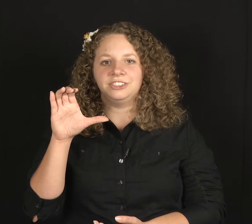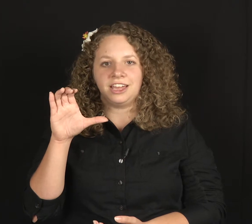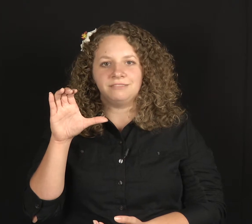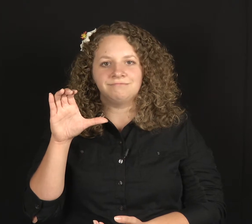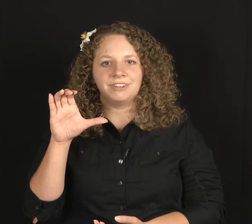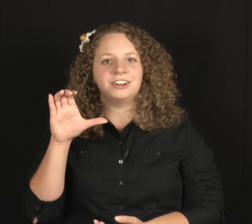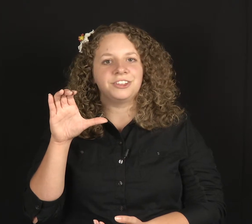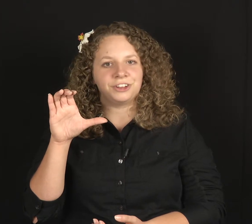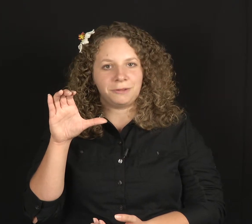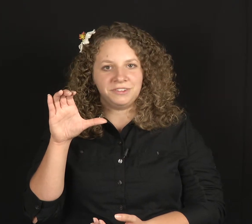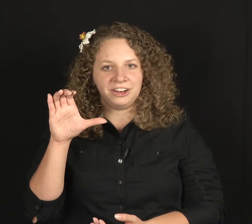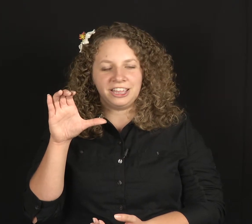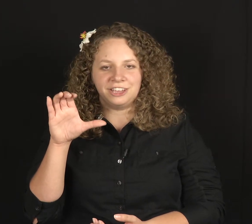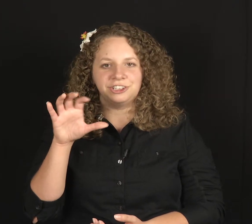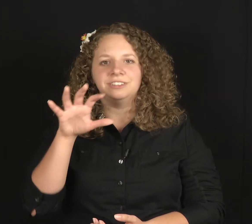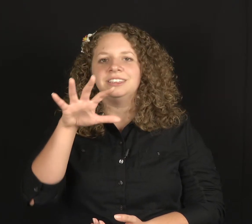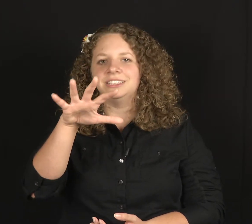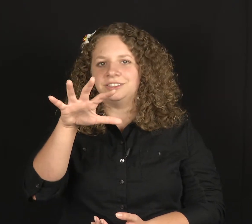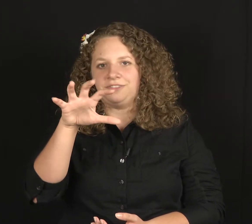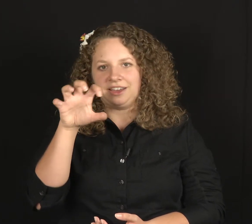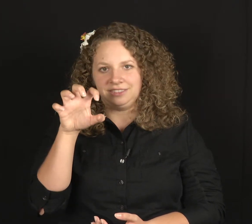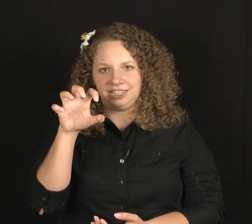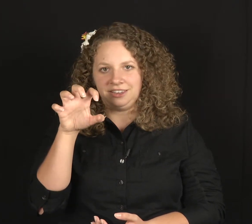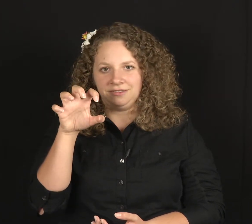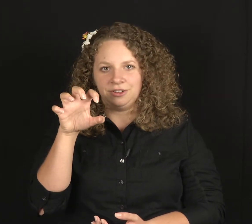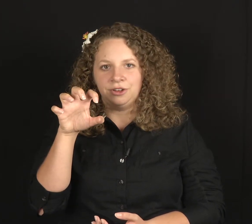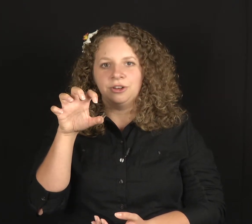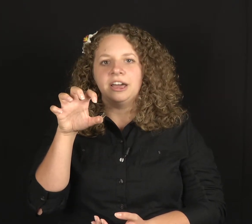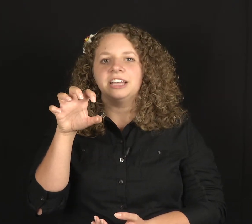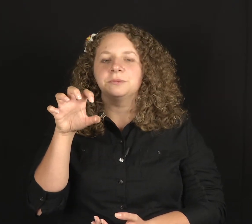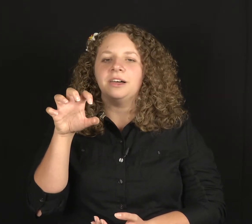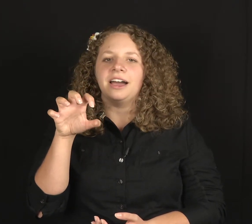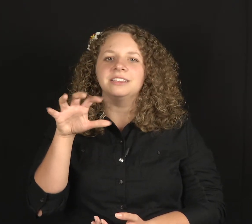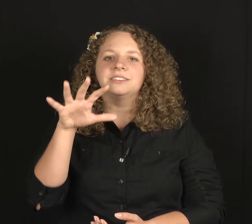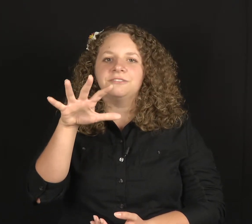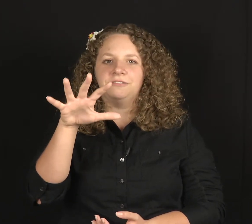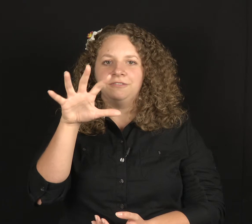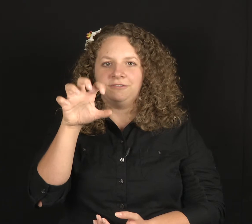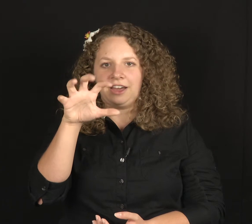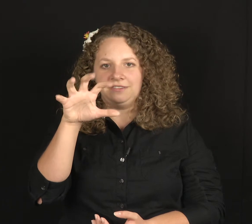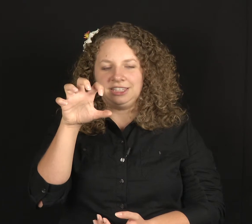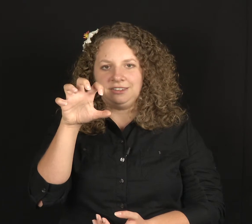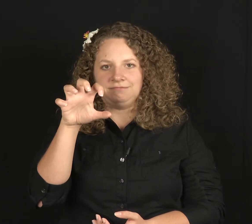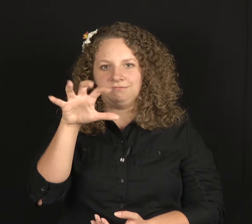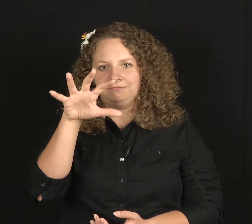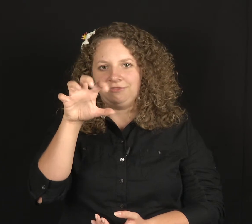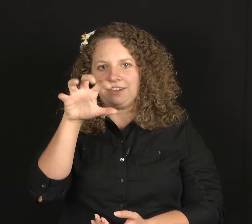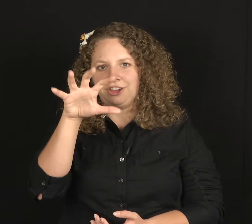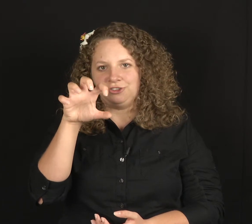sign. Another common variation is the five C, as well as five C, five hundred.